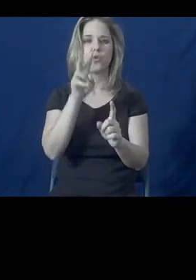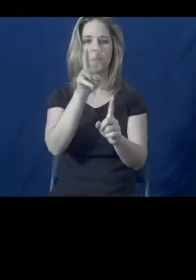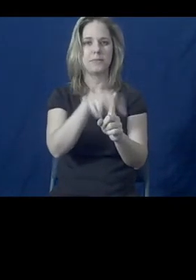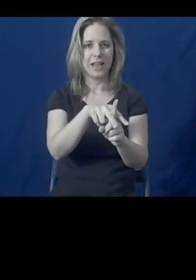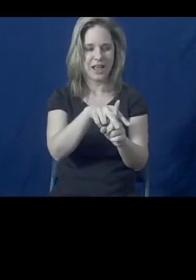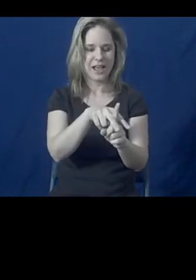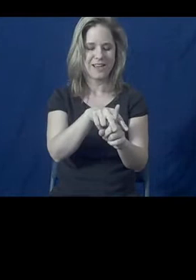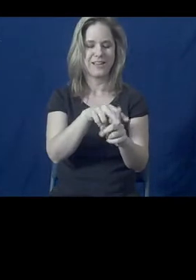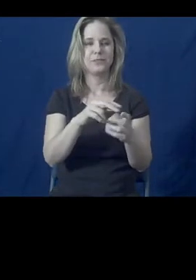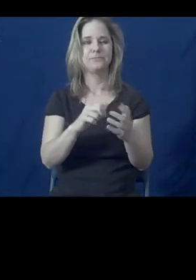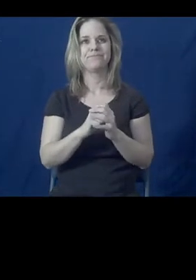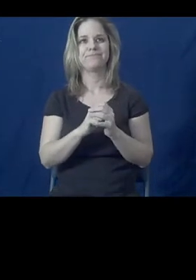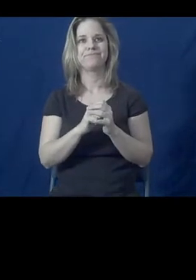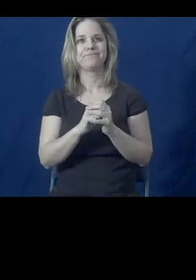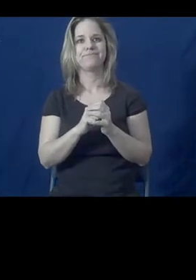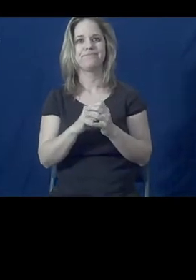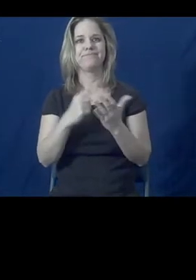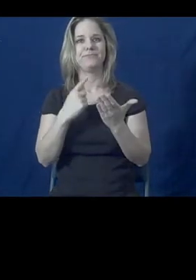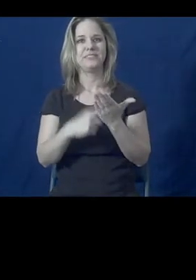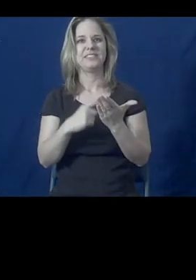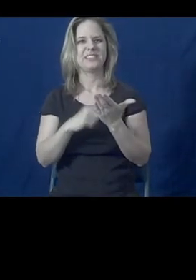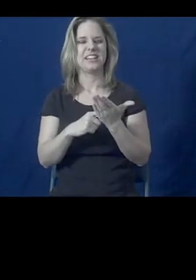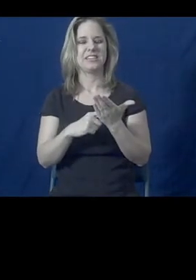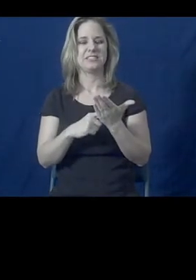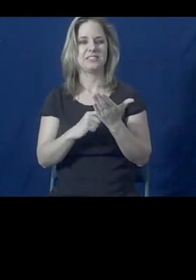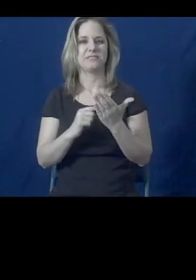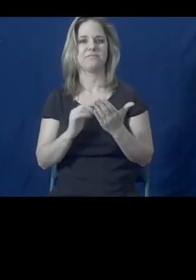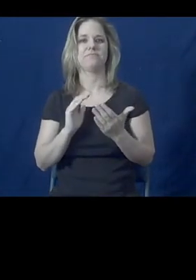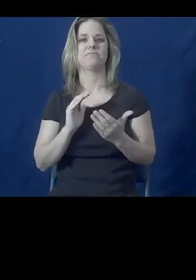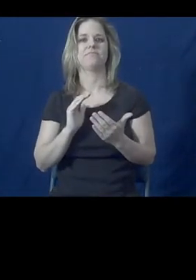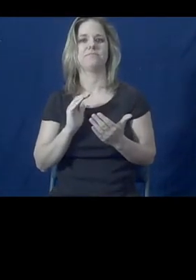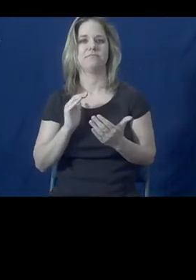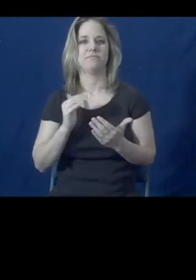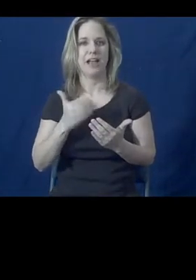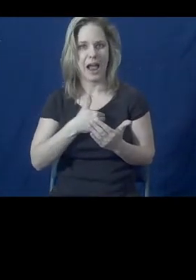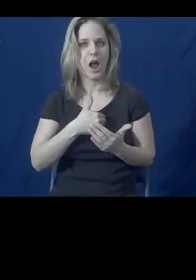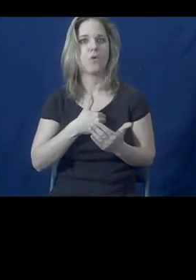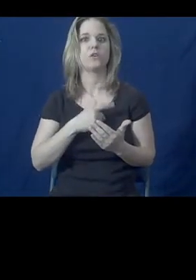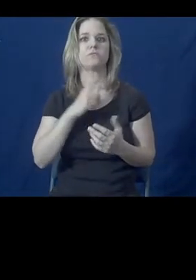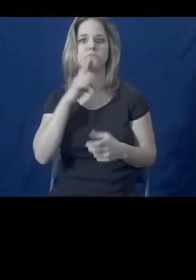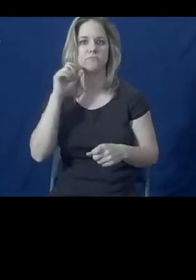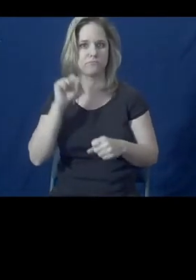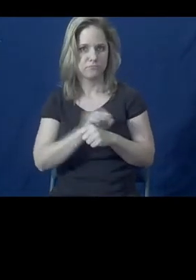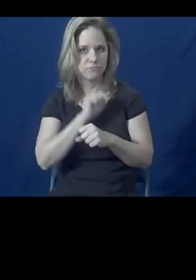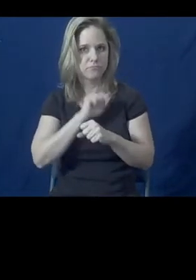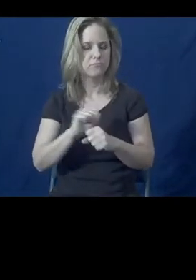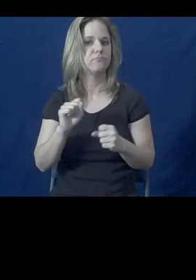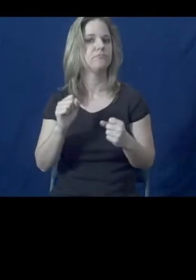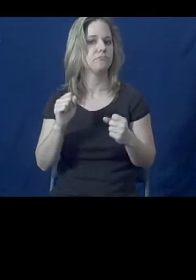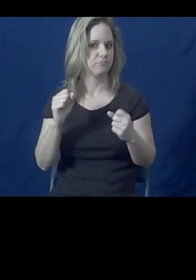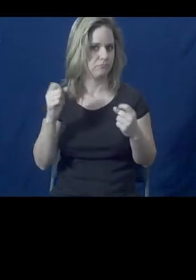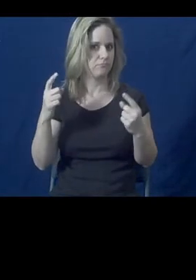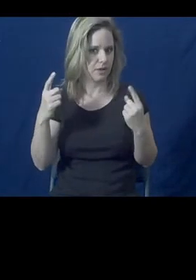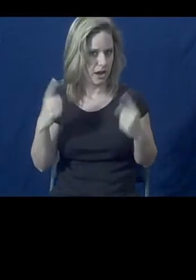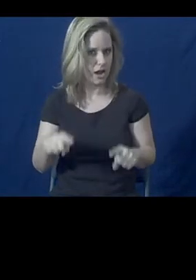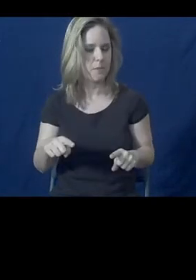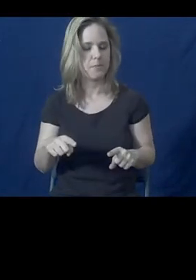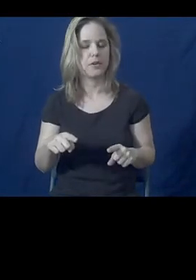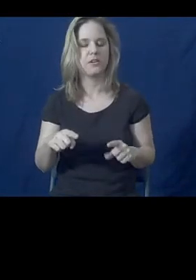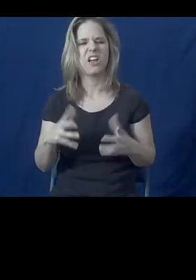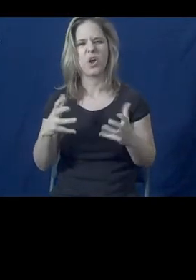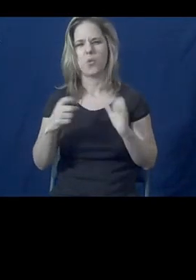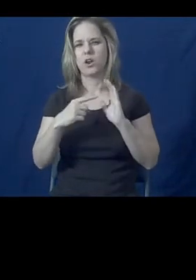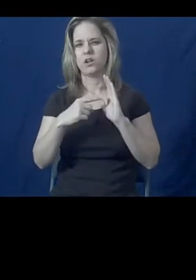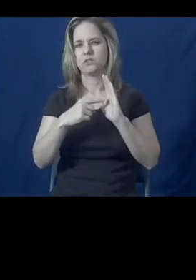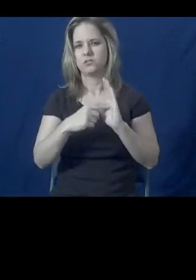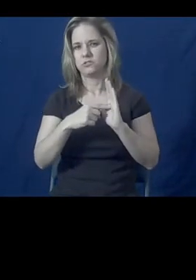our, you know, the application, on-the-ground application of our team-based approach to care, I'd like to use the example